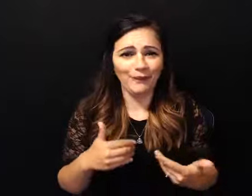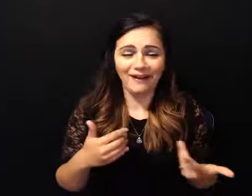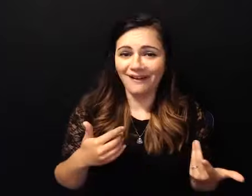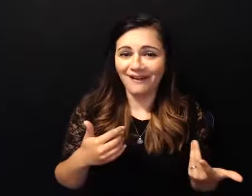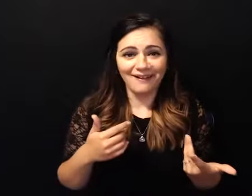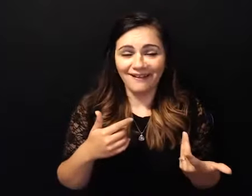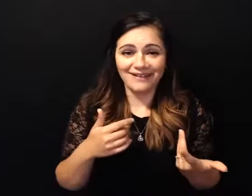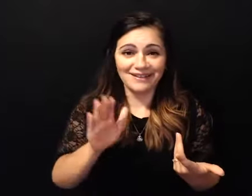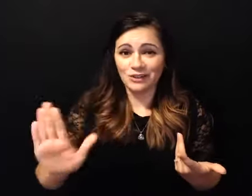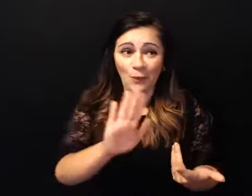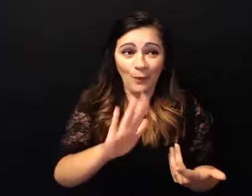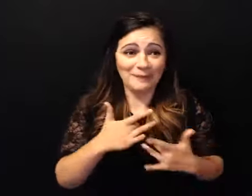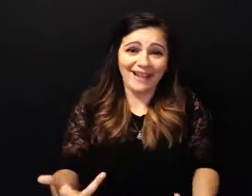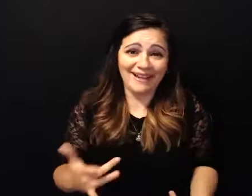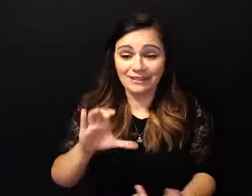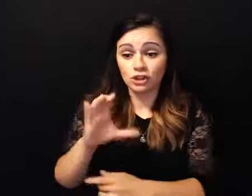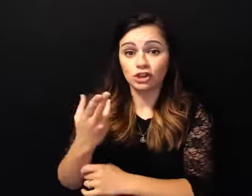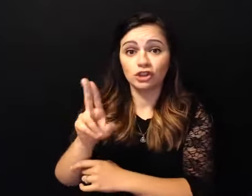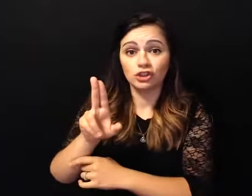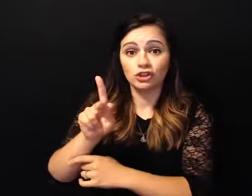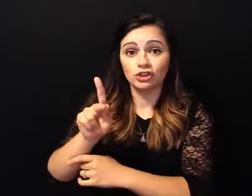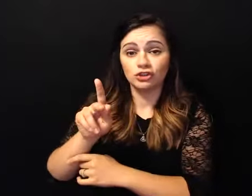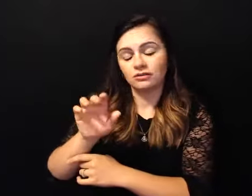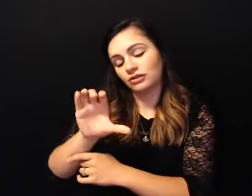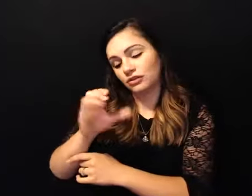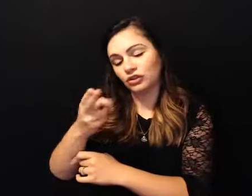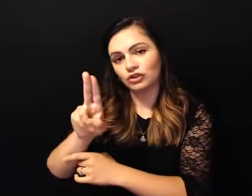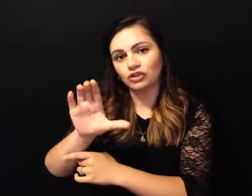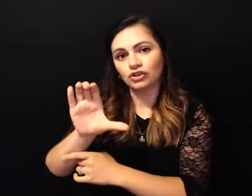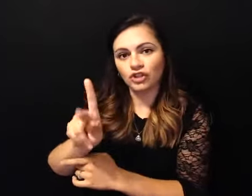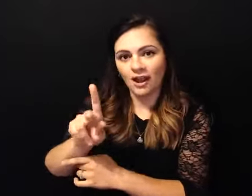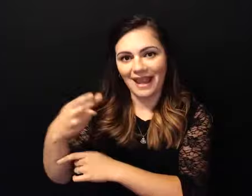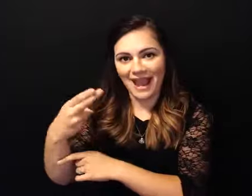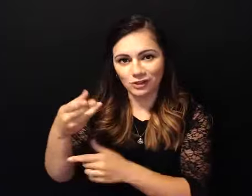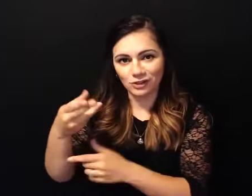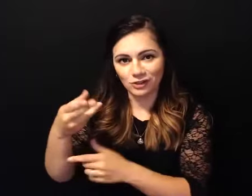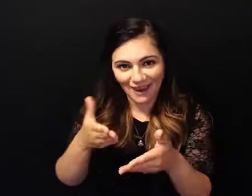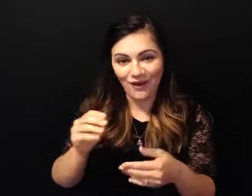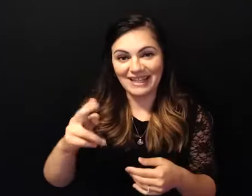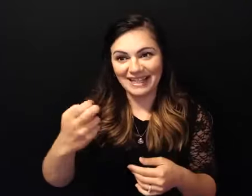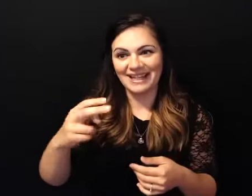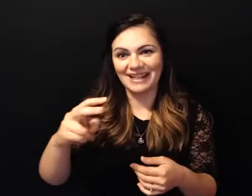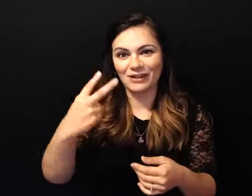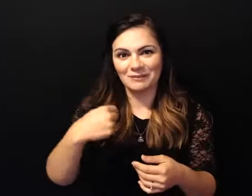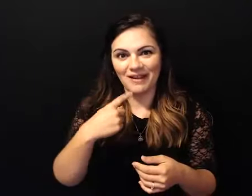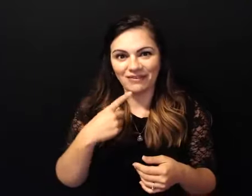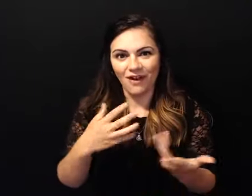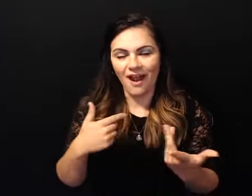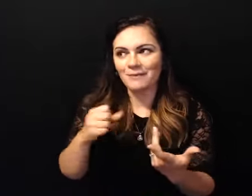i am so glad you're here and i just remember thinking oh like stay away from like he must have